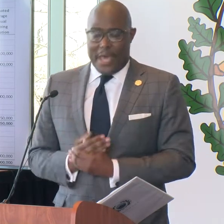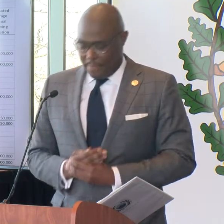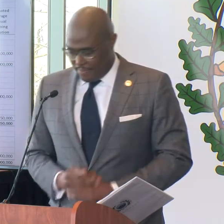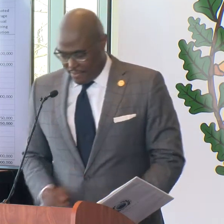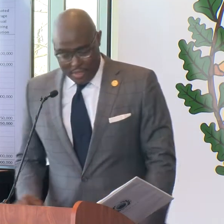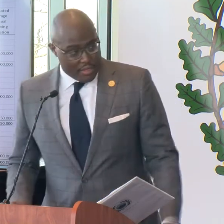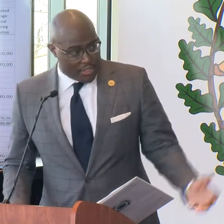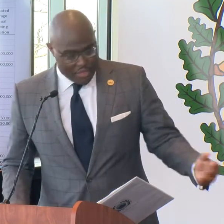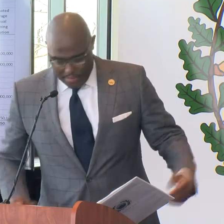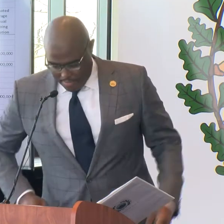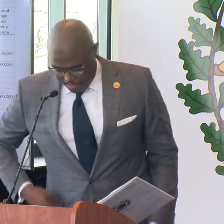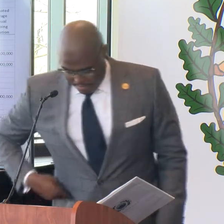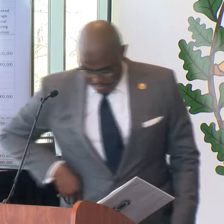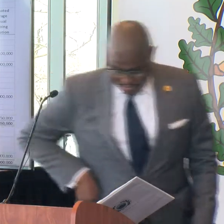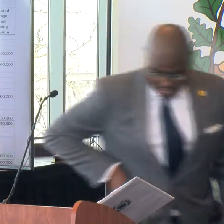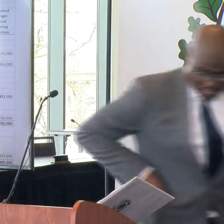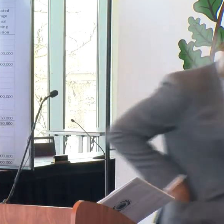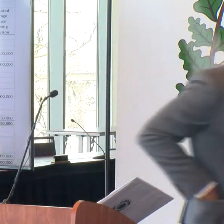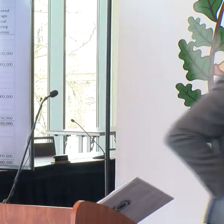speak through that. Susan?